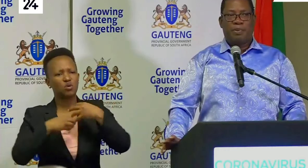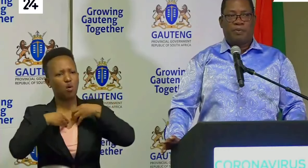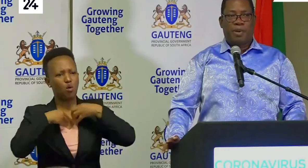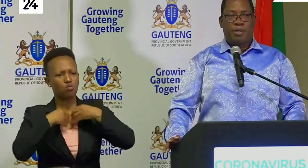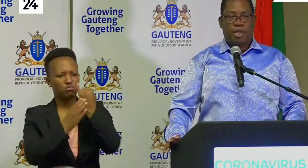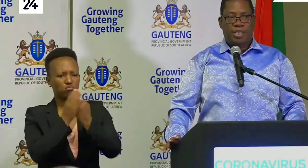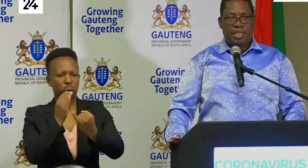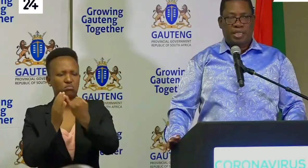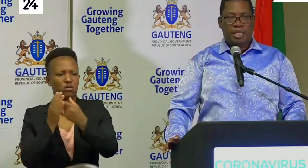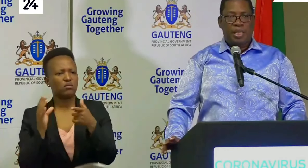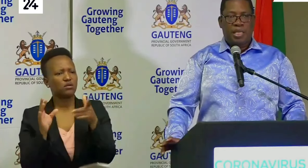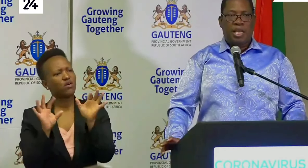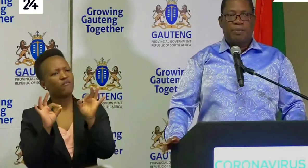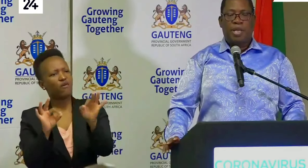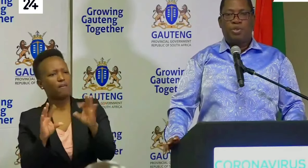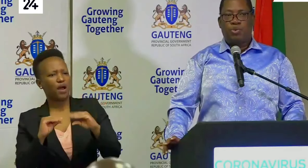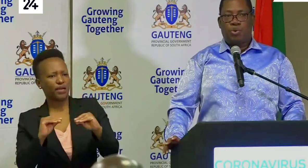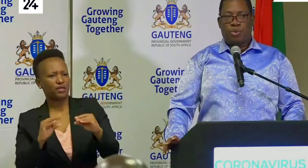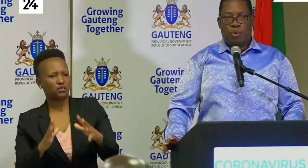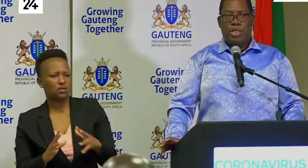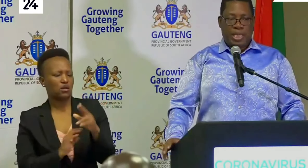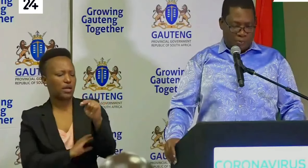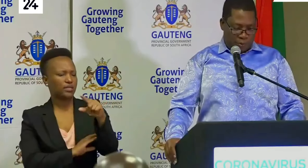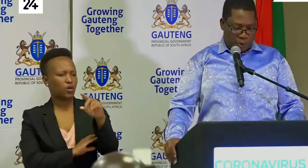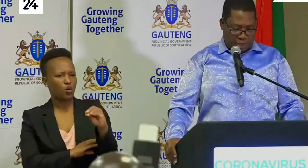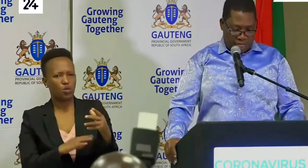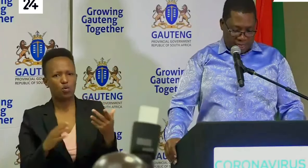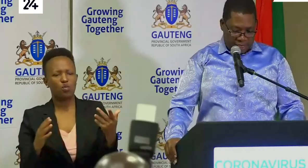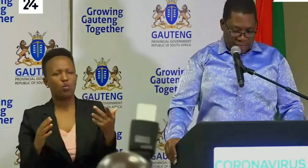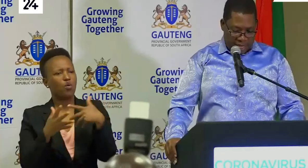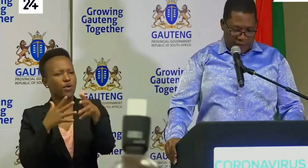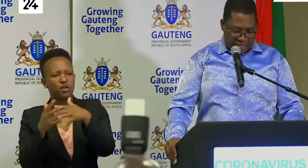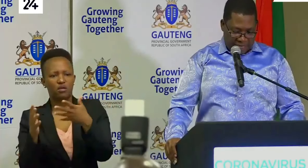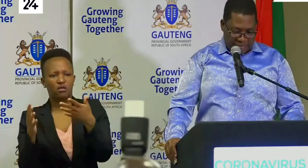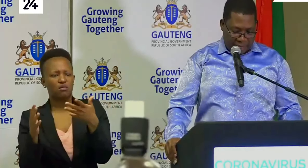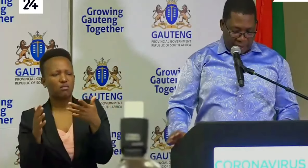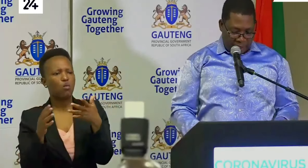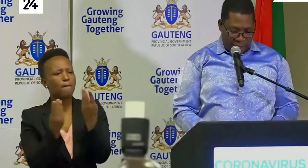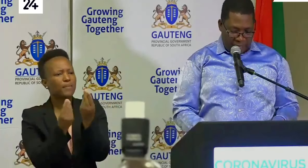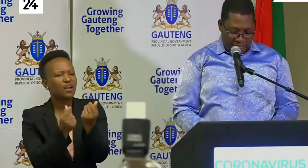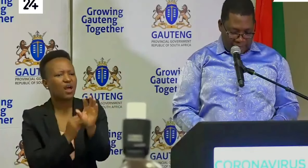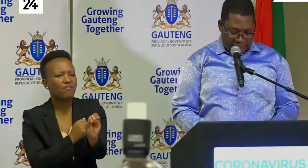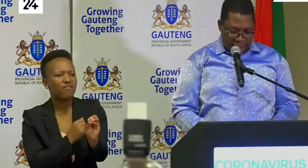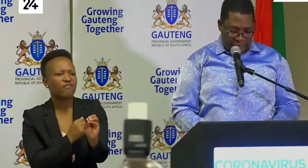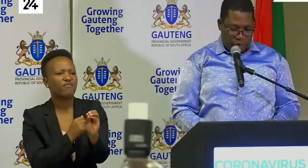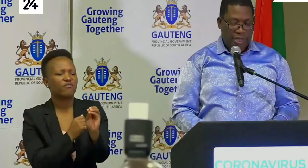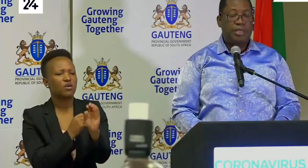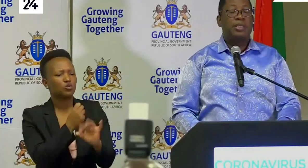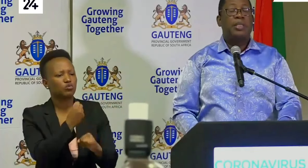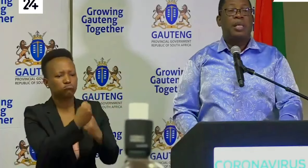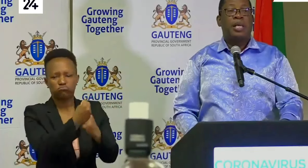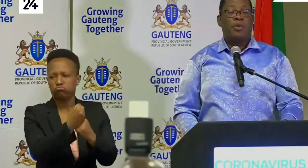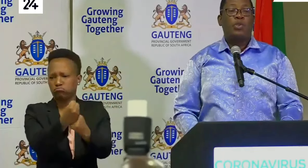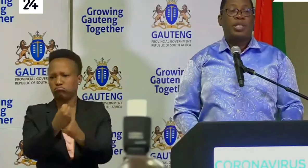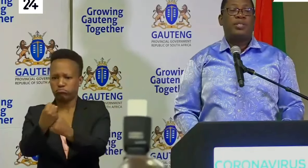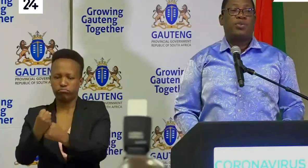it can be former educators it can be NGOs or it can be bodies that have material that assist in education